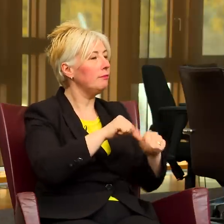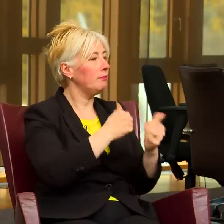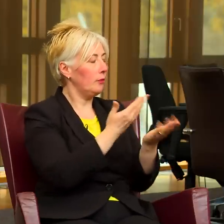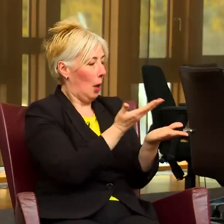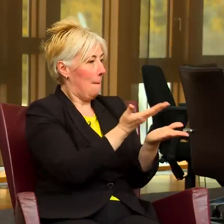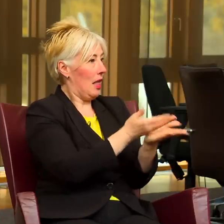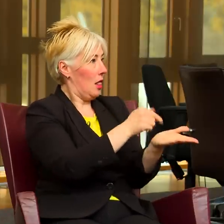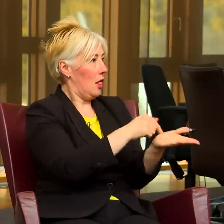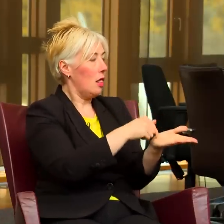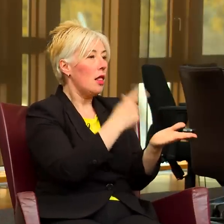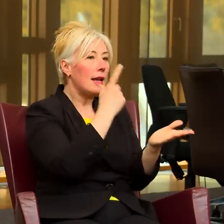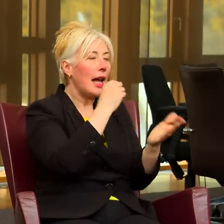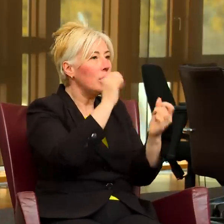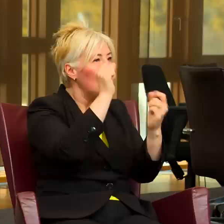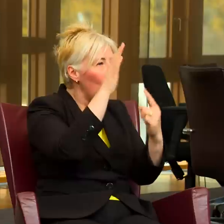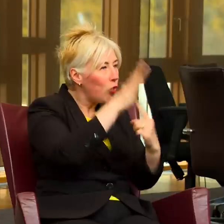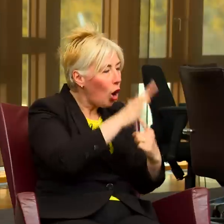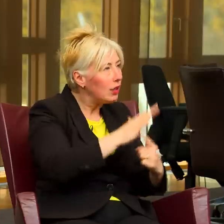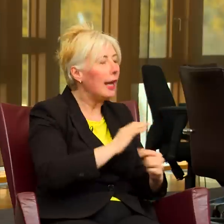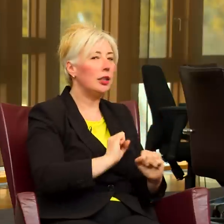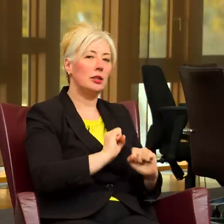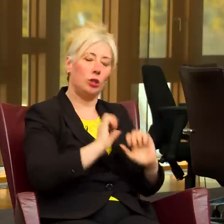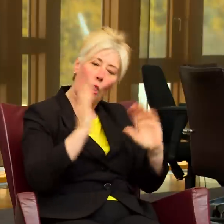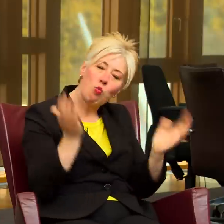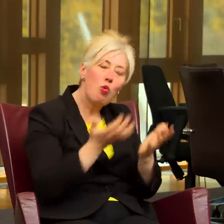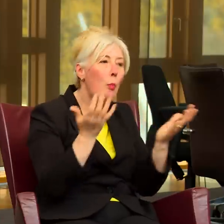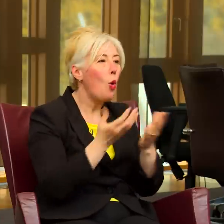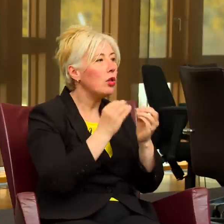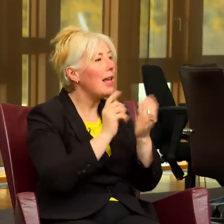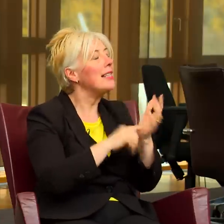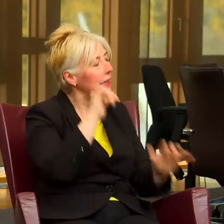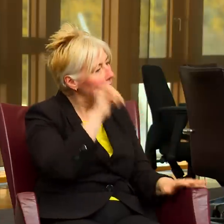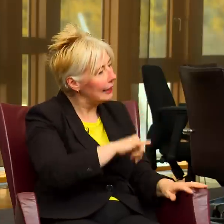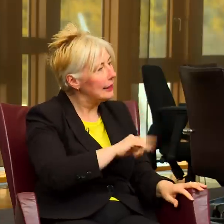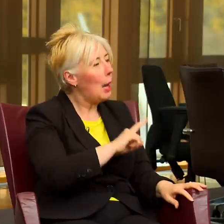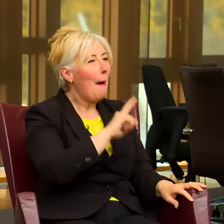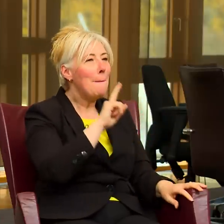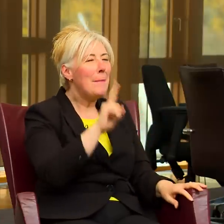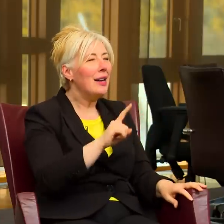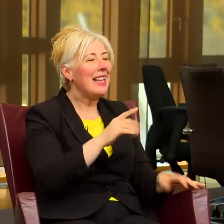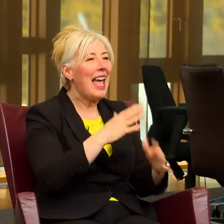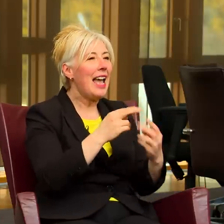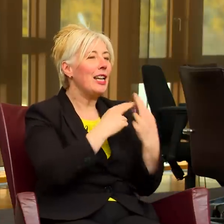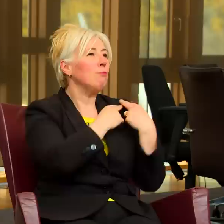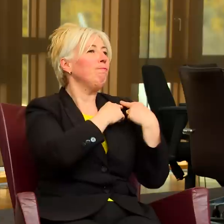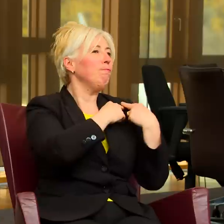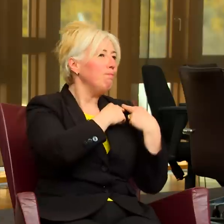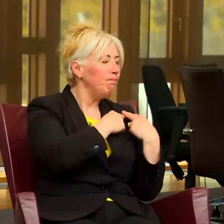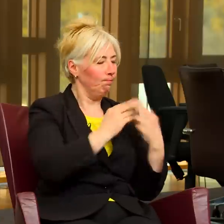intention of prioritising and promoting BSL, it doesn't actually place any obligations on service